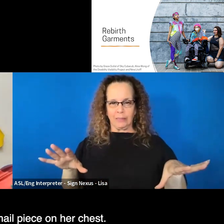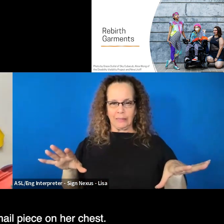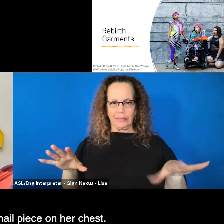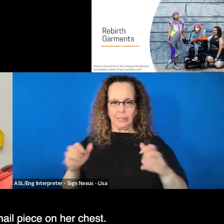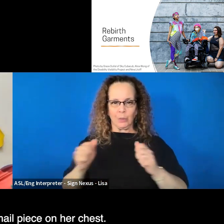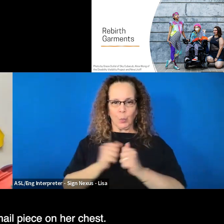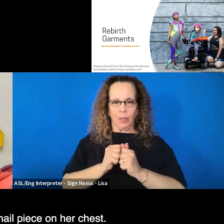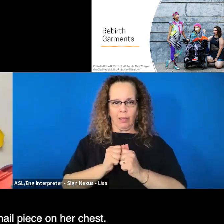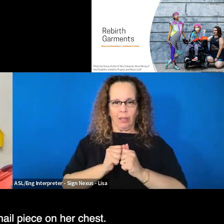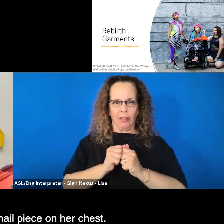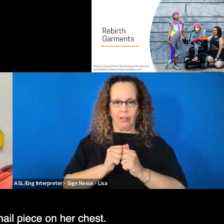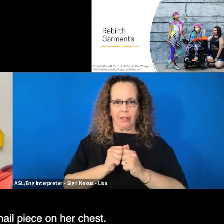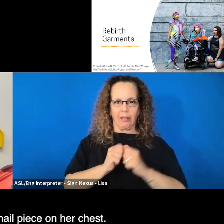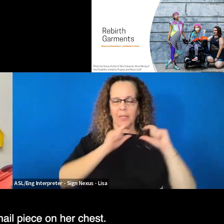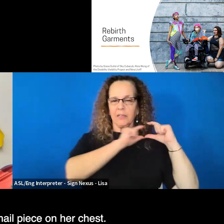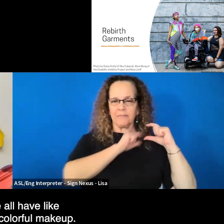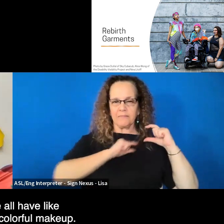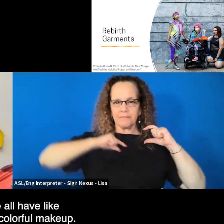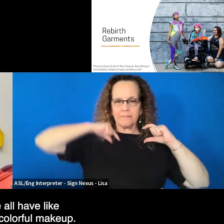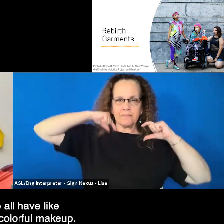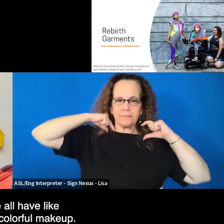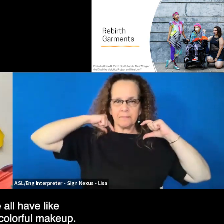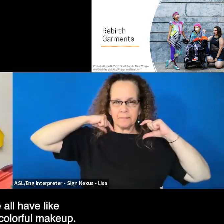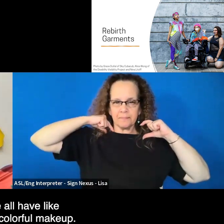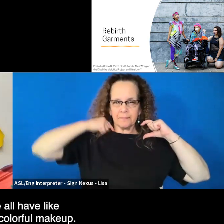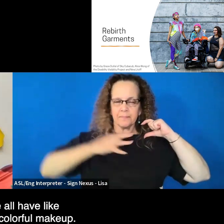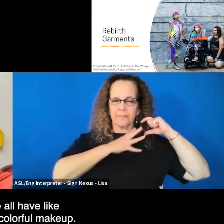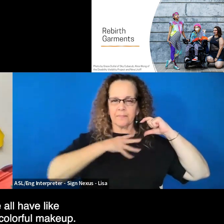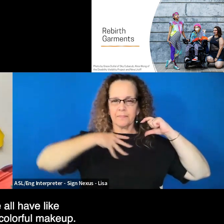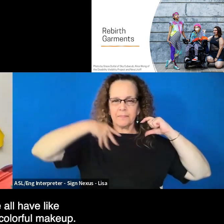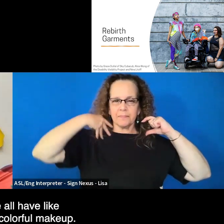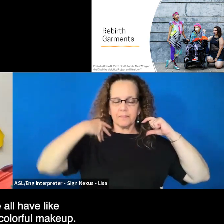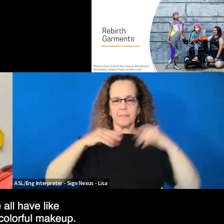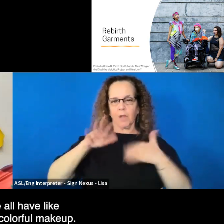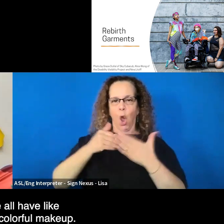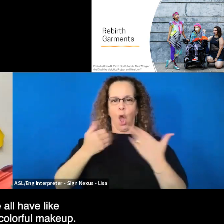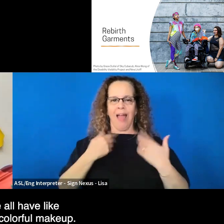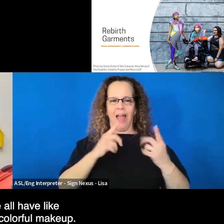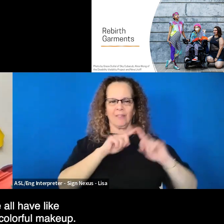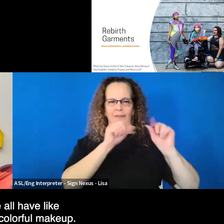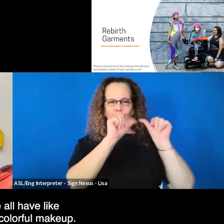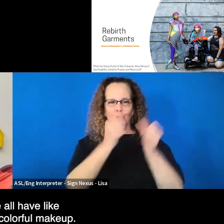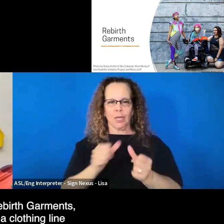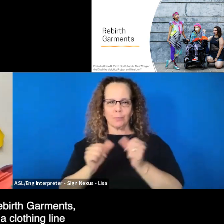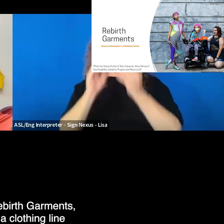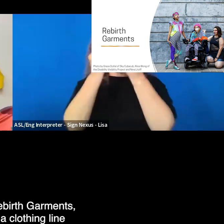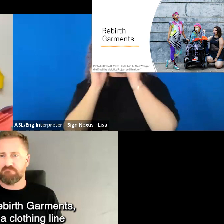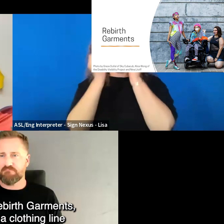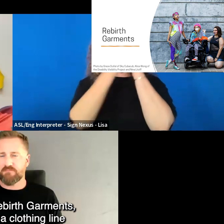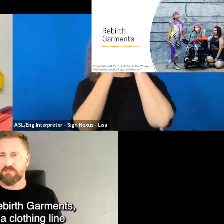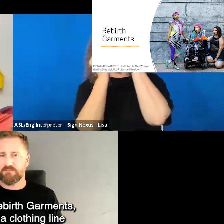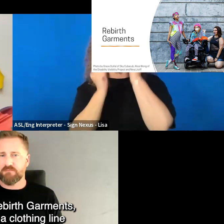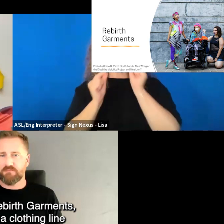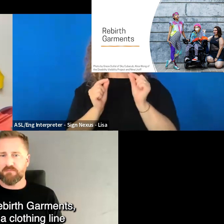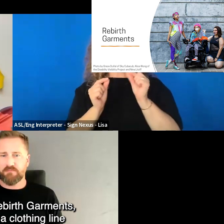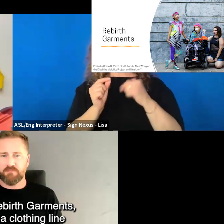chainmail piece on her chest. And we all have like geometric, colorful makeup. So I